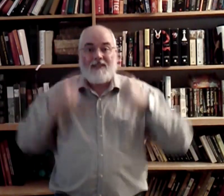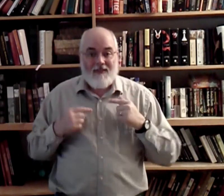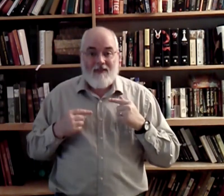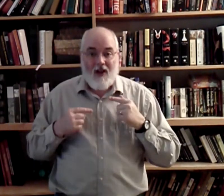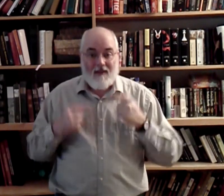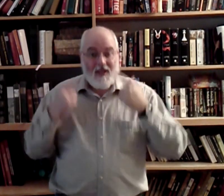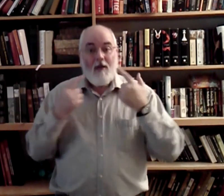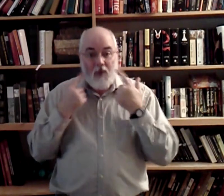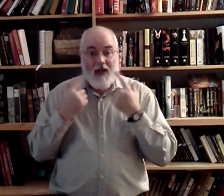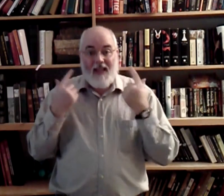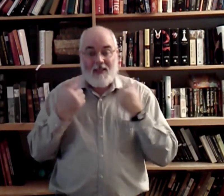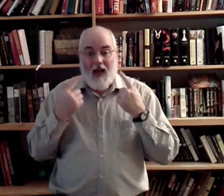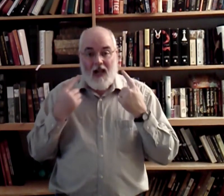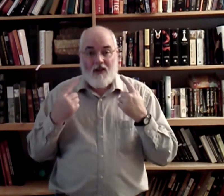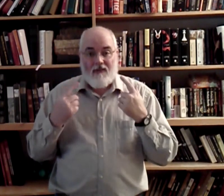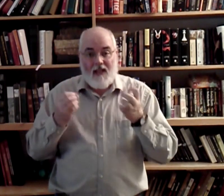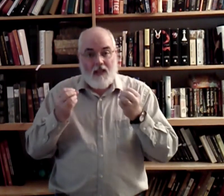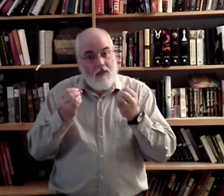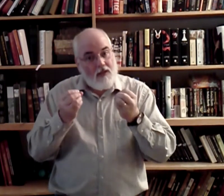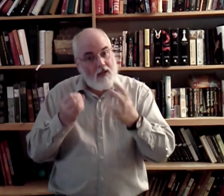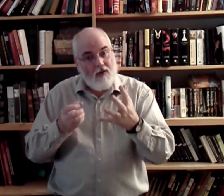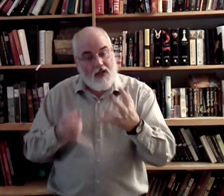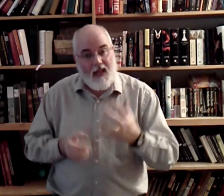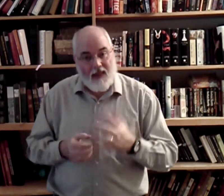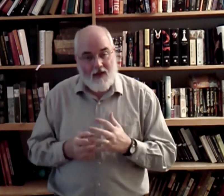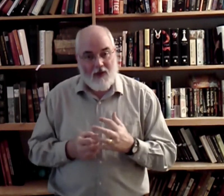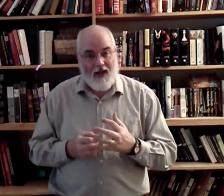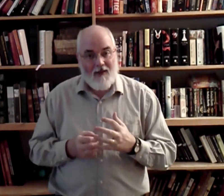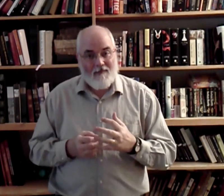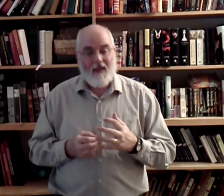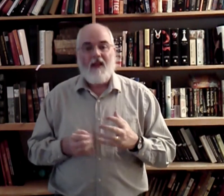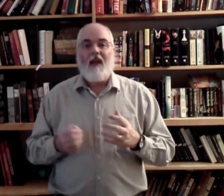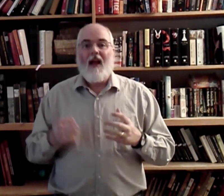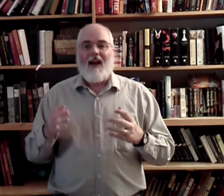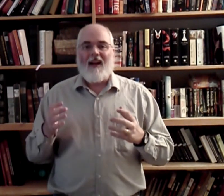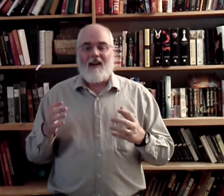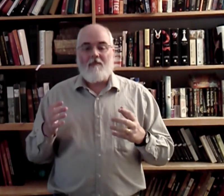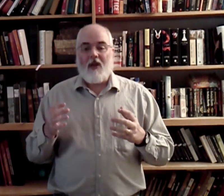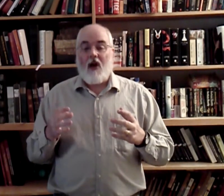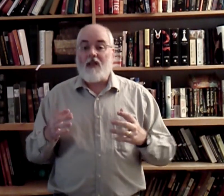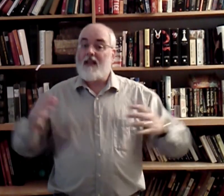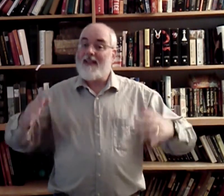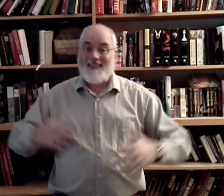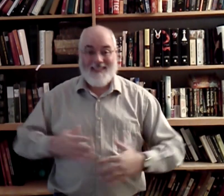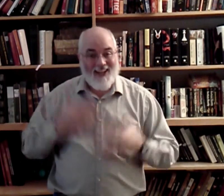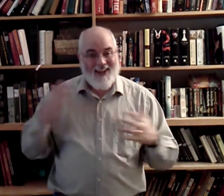involved. Put a smile on your face. Let me see your teeth. Okay? Uh, because this is the sign